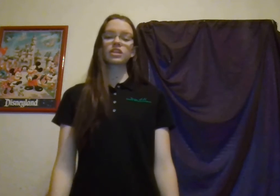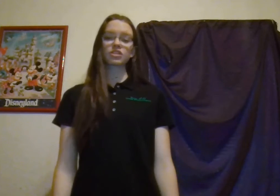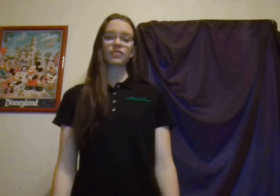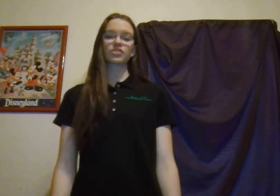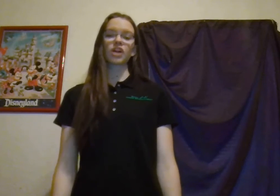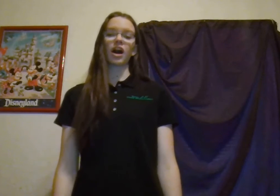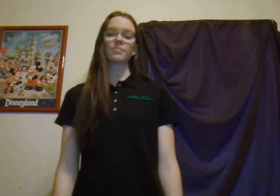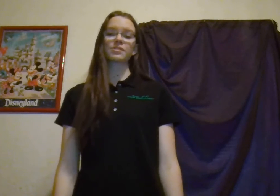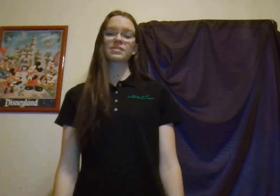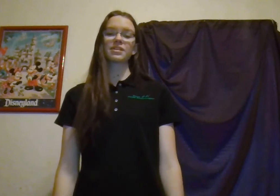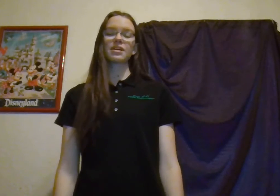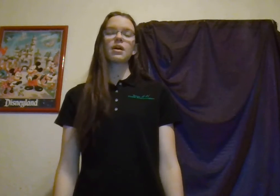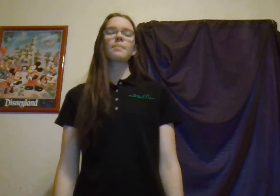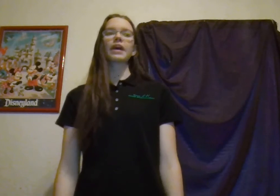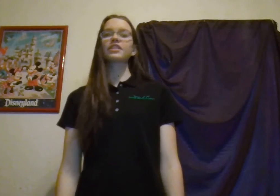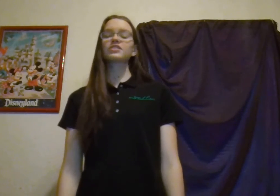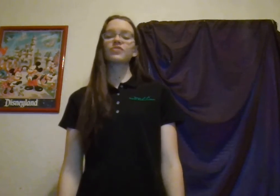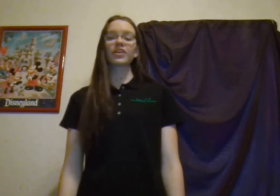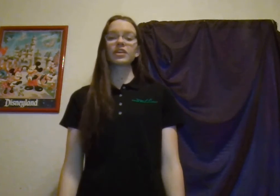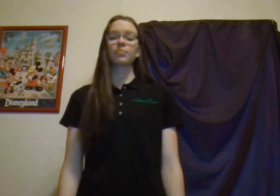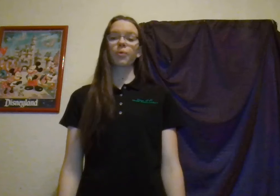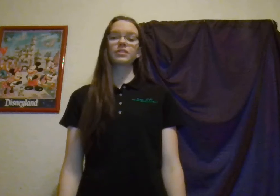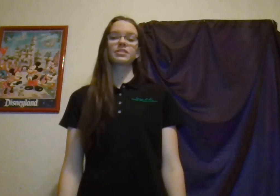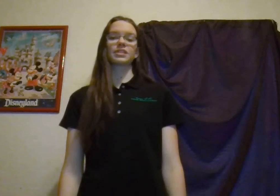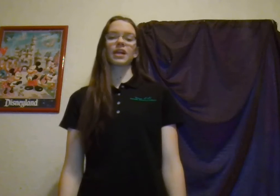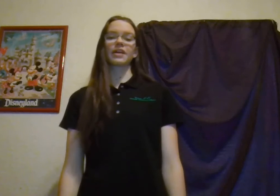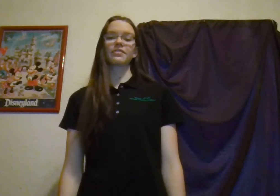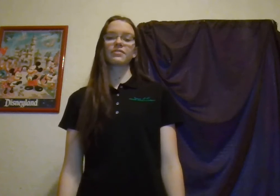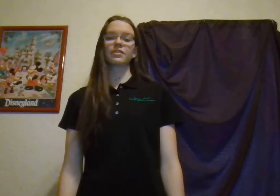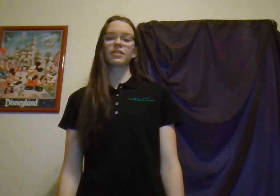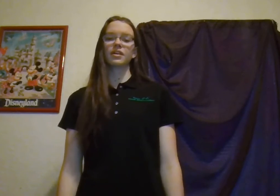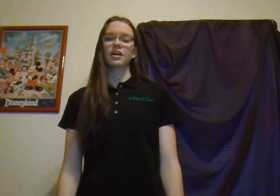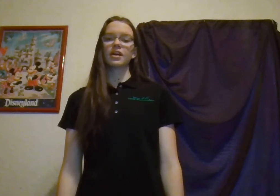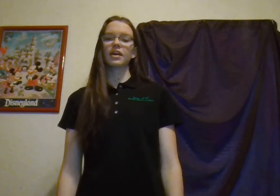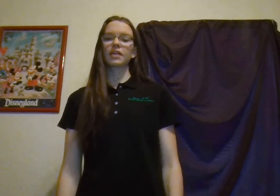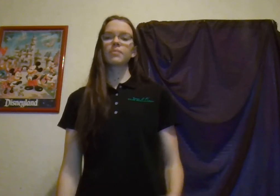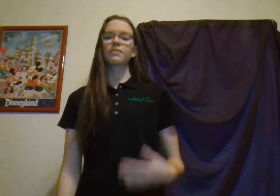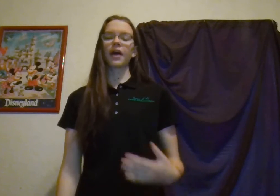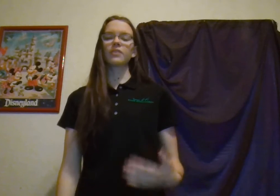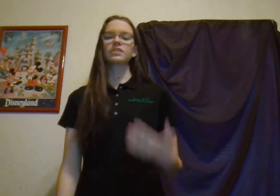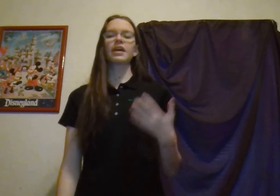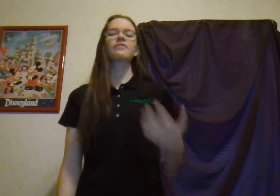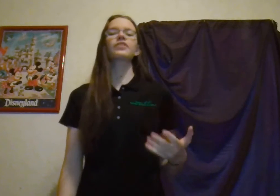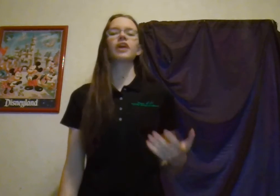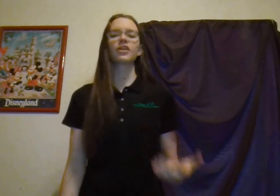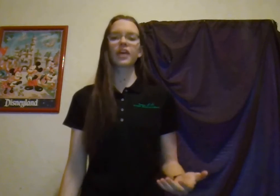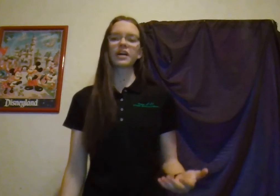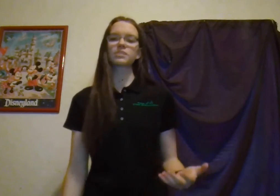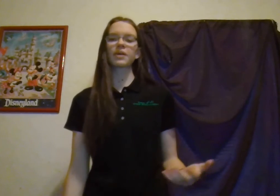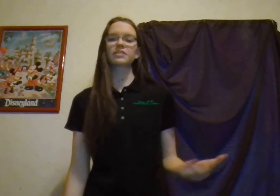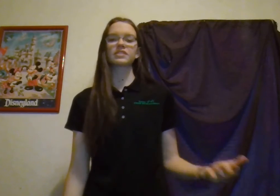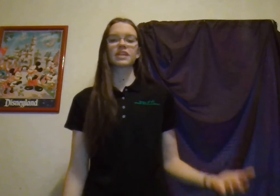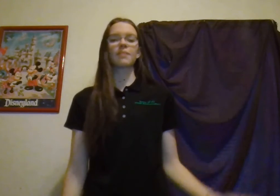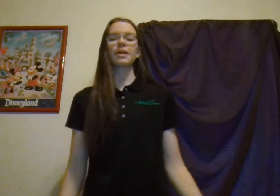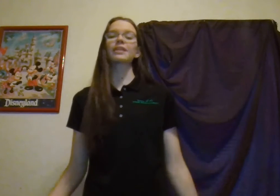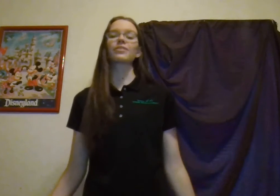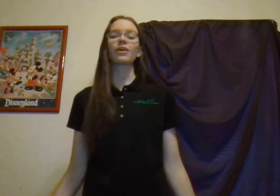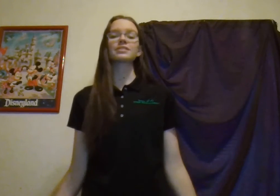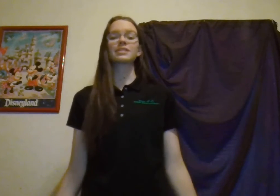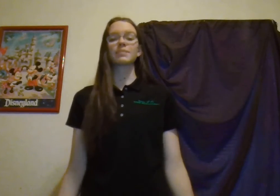each of your stops. Math is very important to life. It can be found in every other aspect of STEM and non-STEM